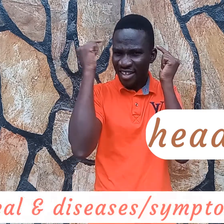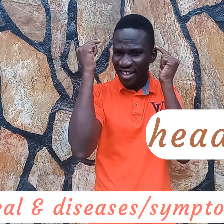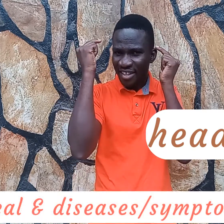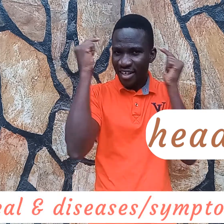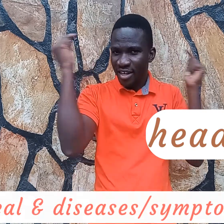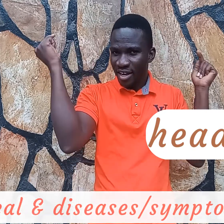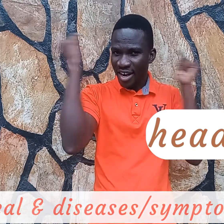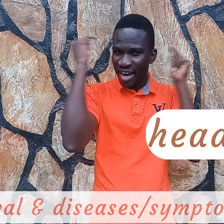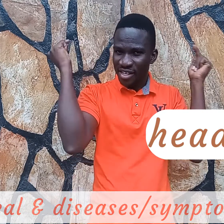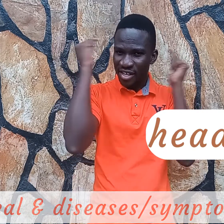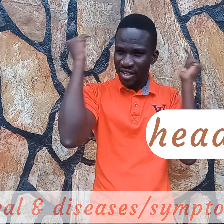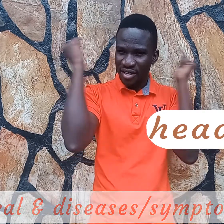headache